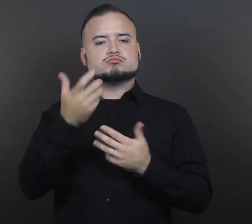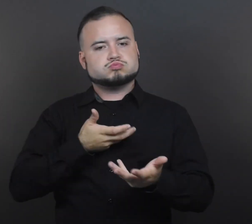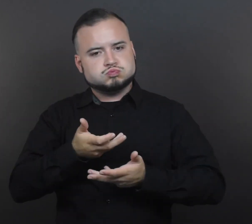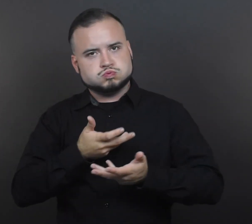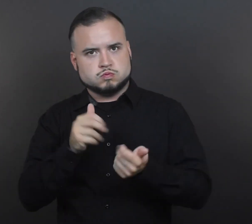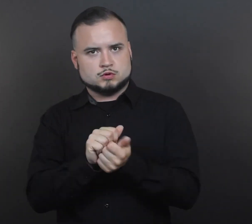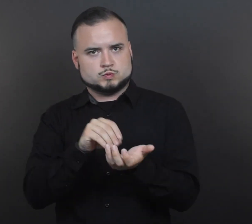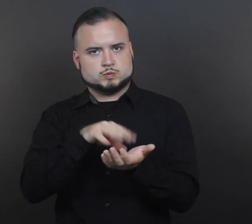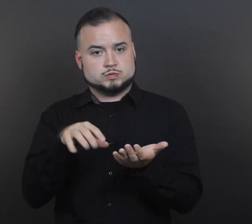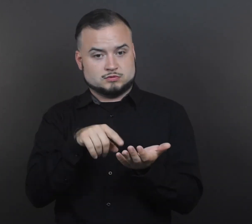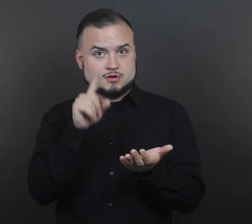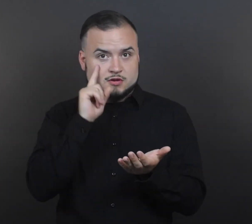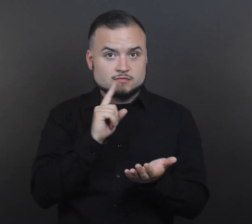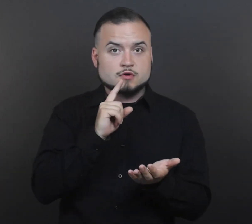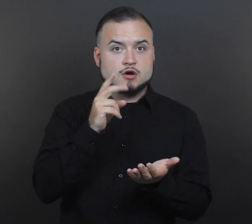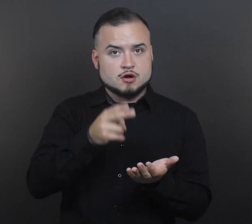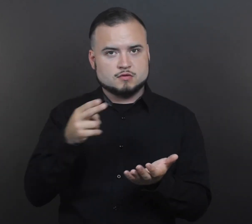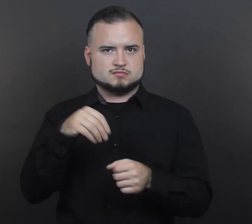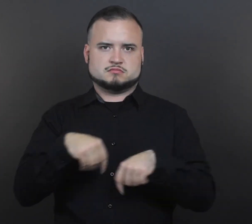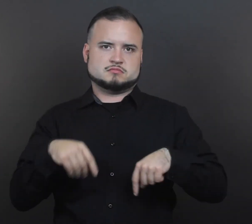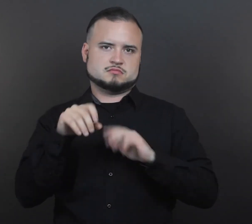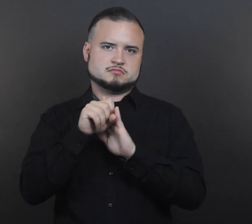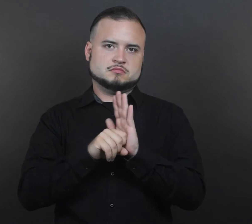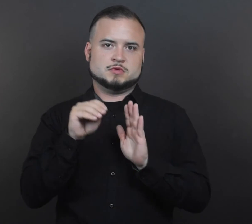and oral language.